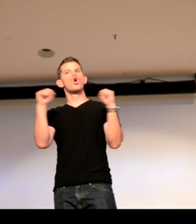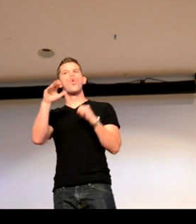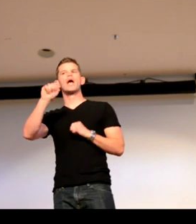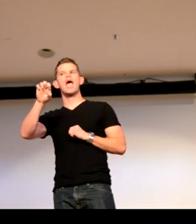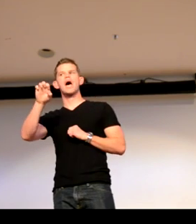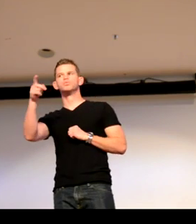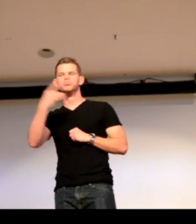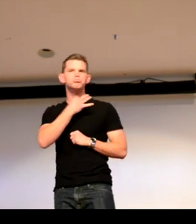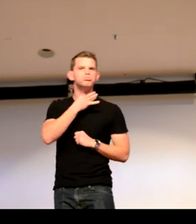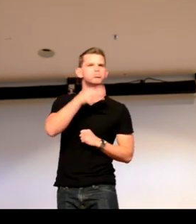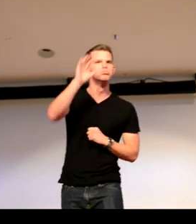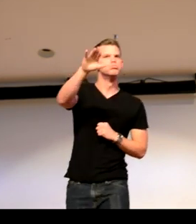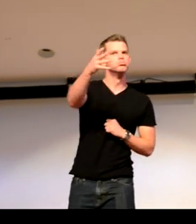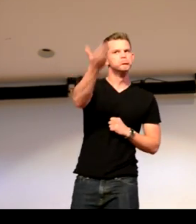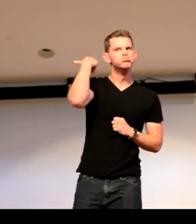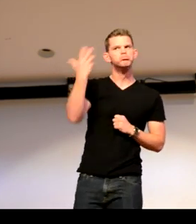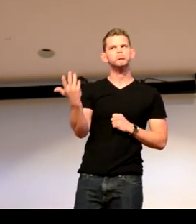So, that's how they found me through Cold Case.